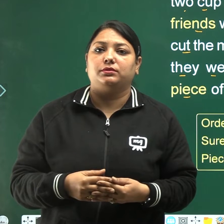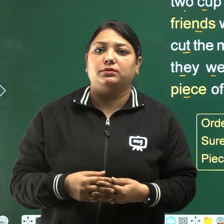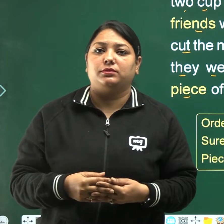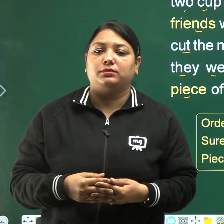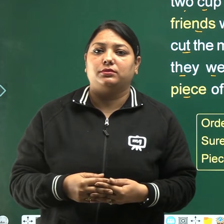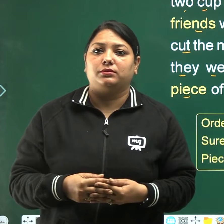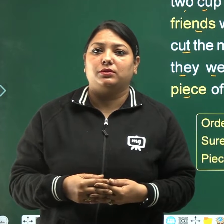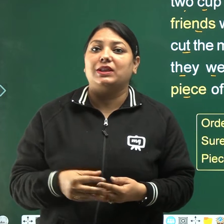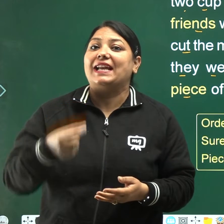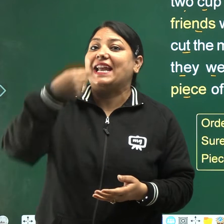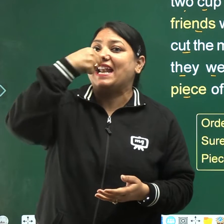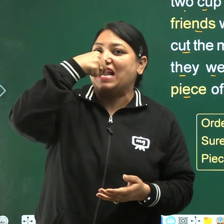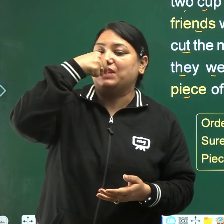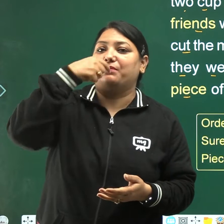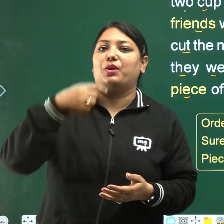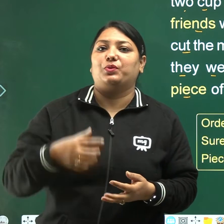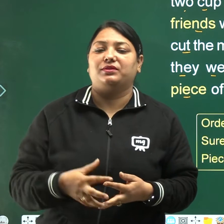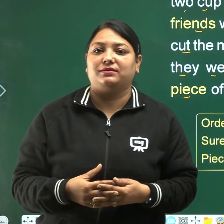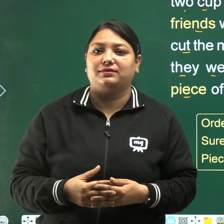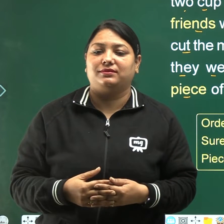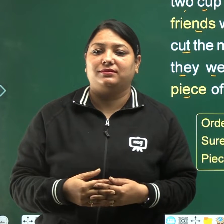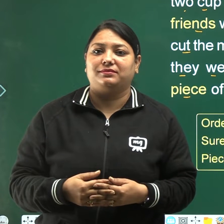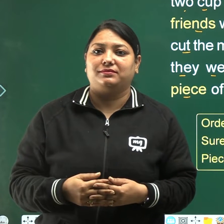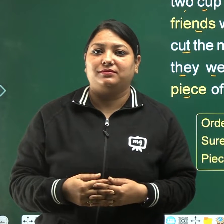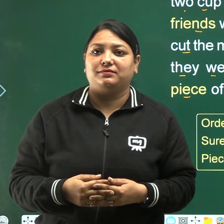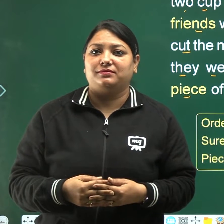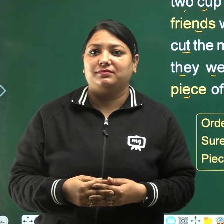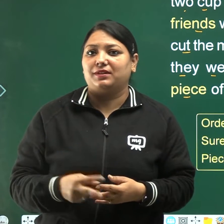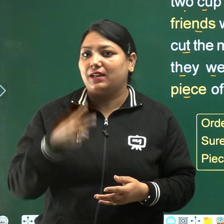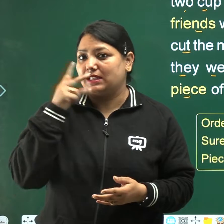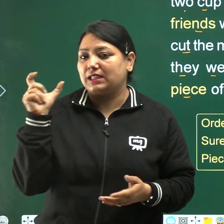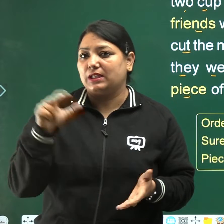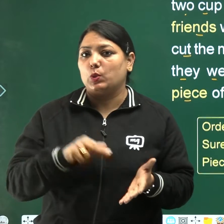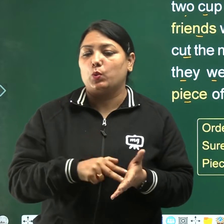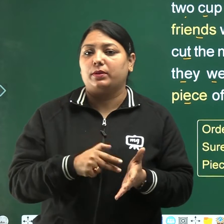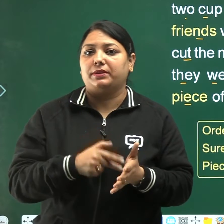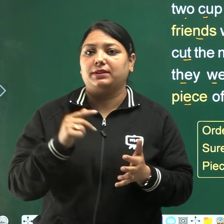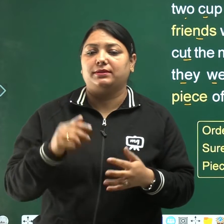in his mouth, now let us see the word meanings,